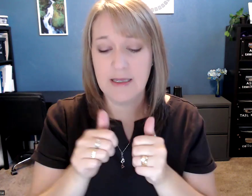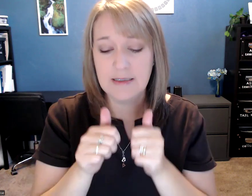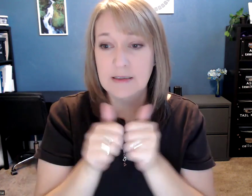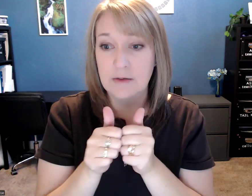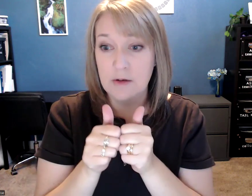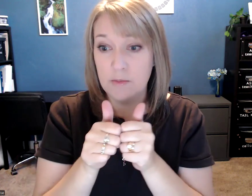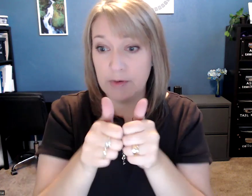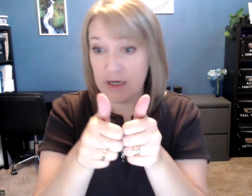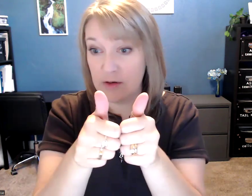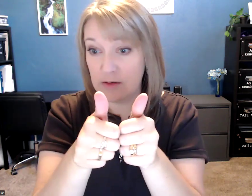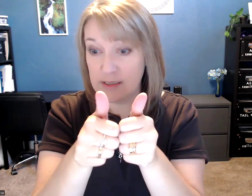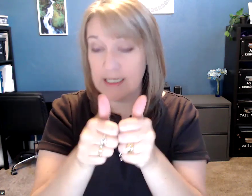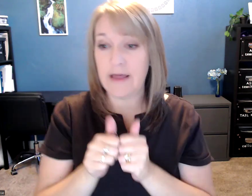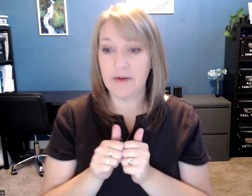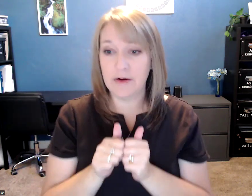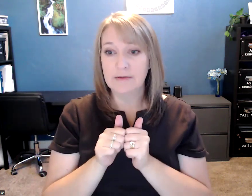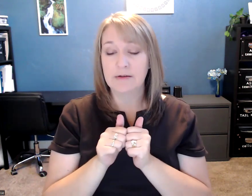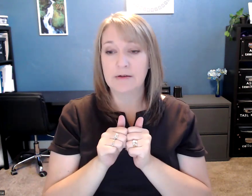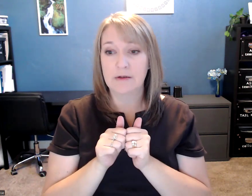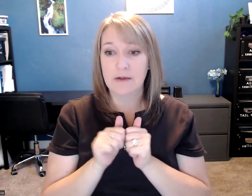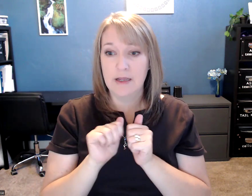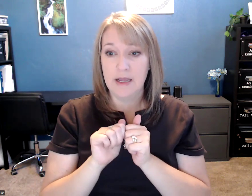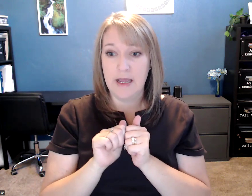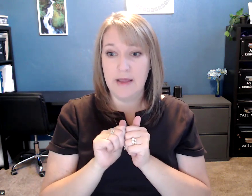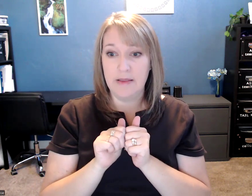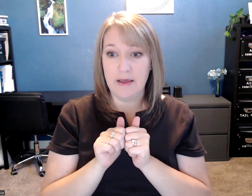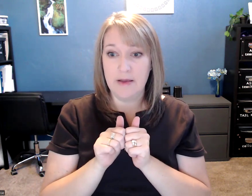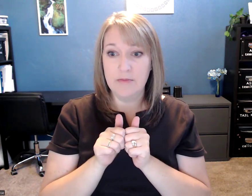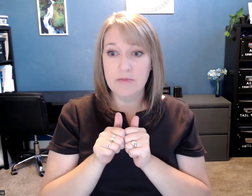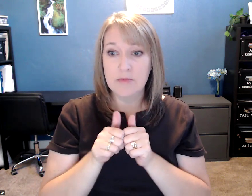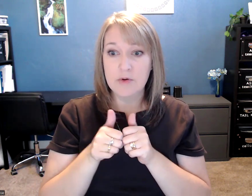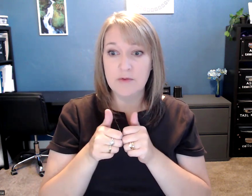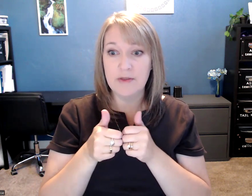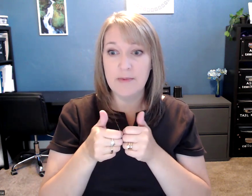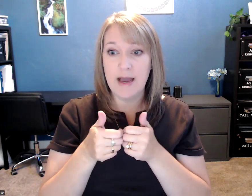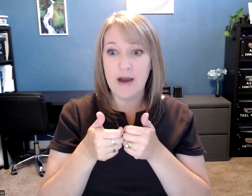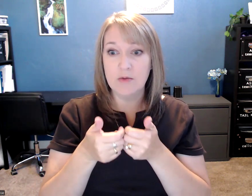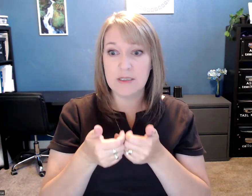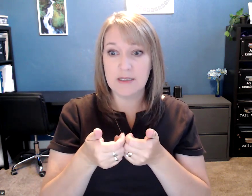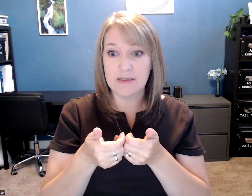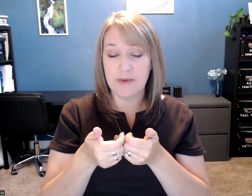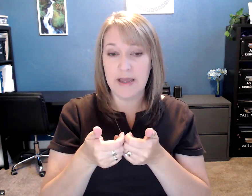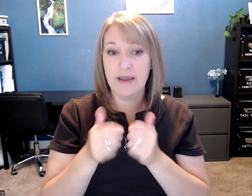this, bring your knuckles together and then move them out this way.